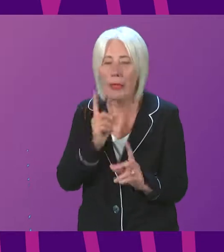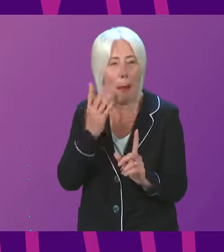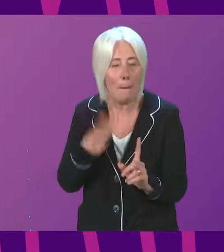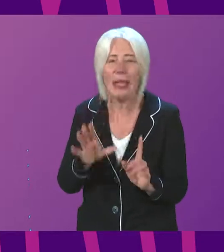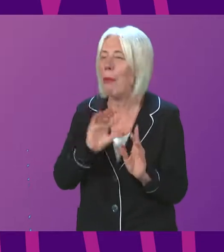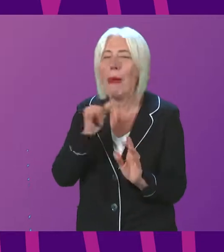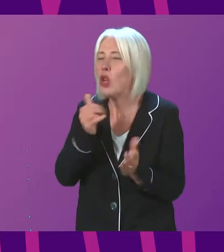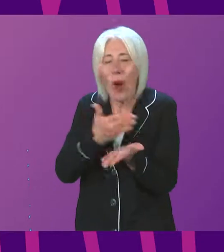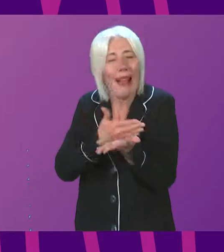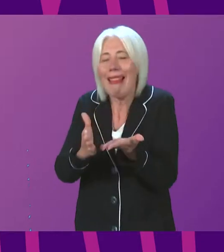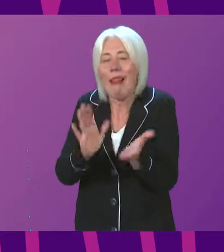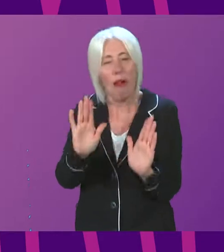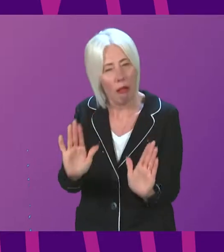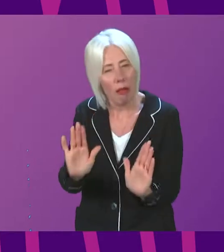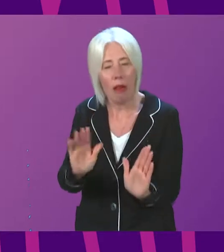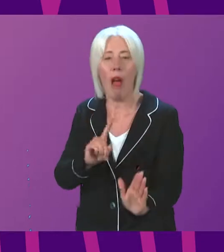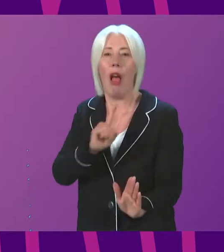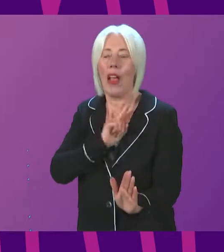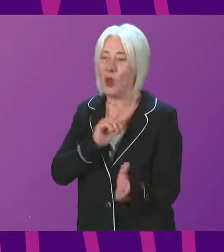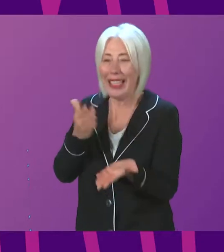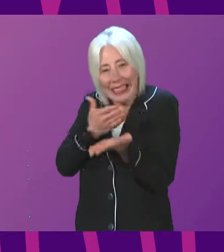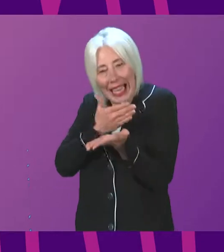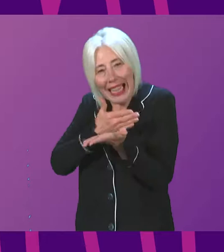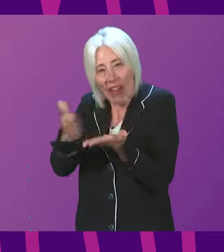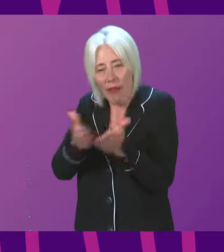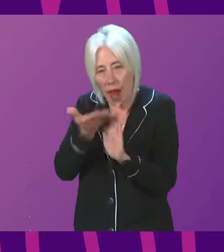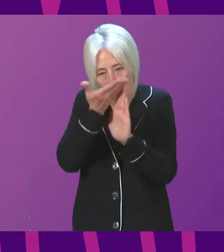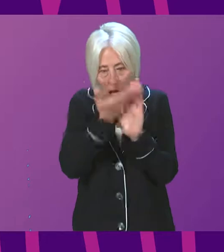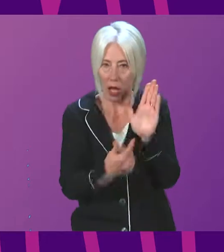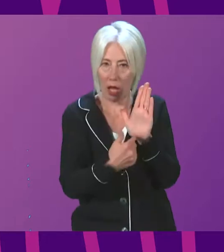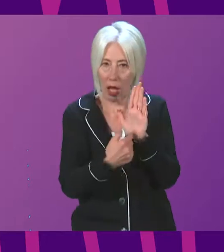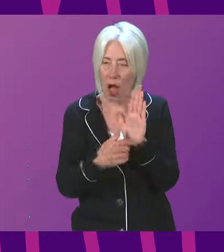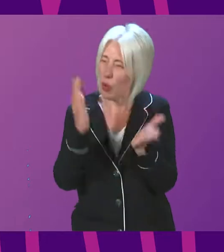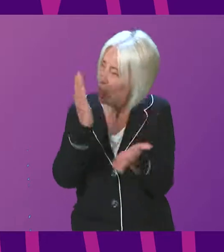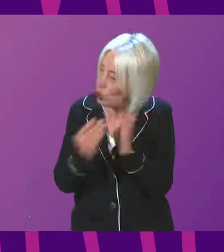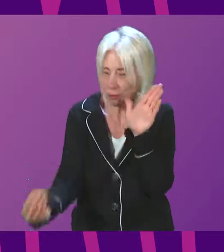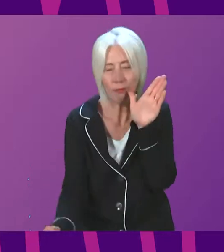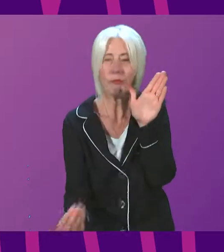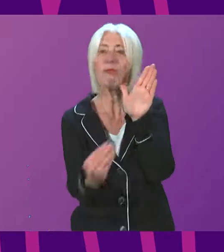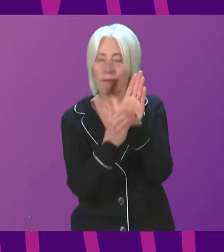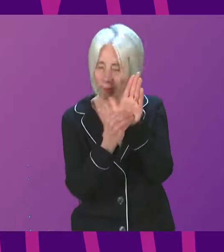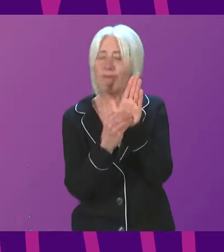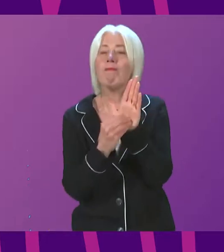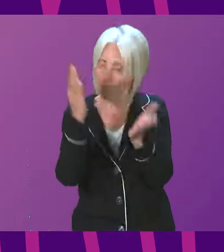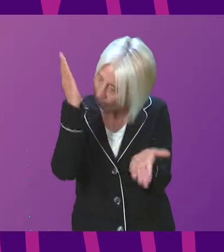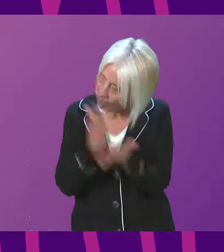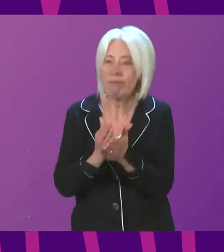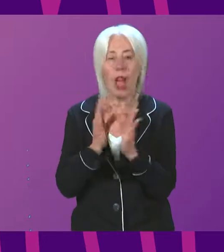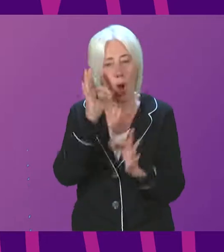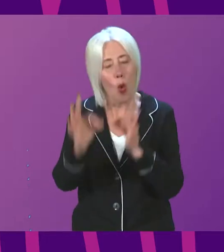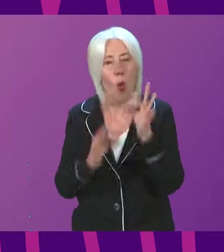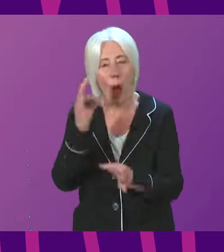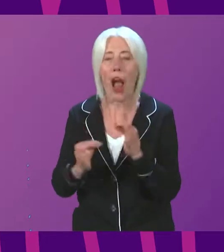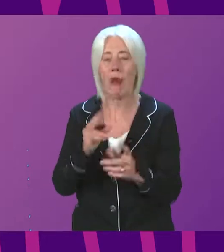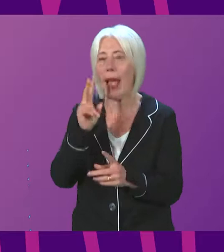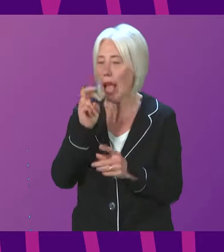not been clear enough. Therefore, we are now clarifying the terms of reference to put beyond any doubt that the Inquiry can examine the functioning